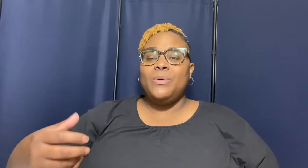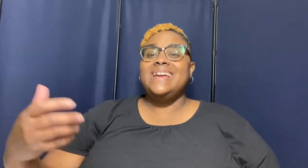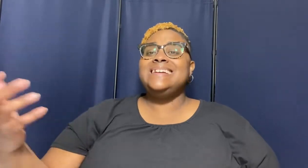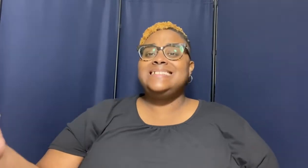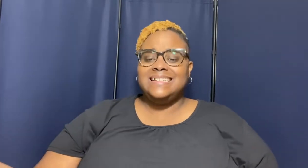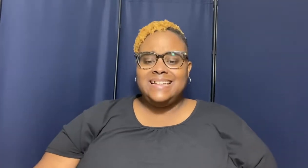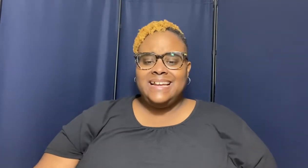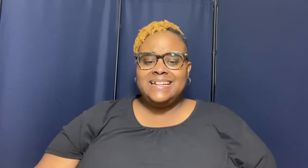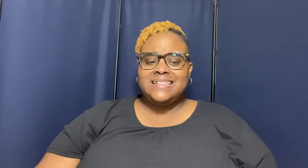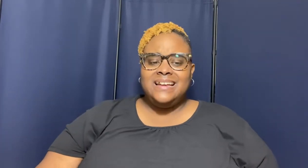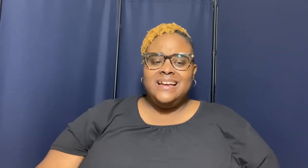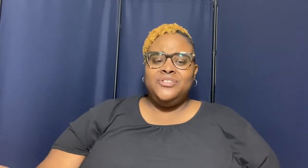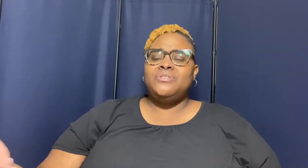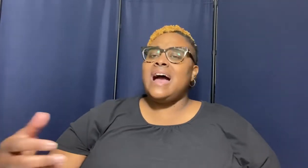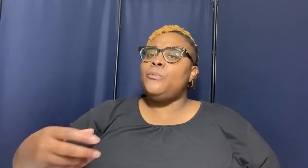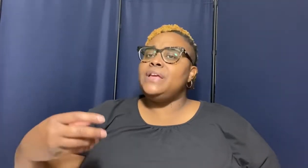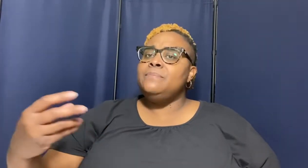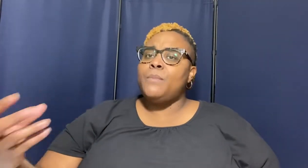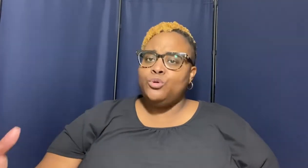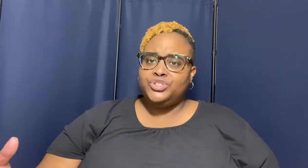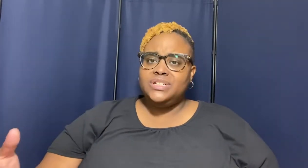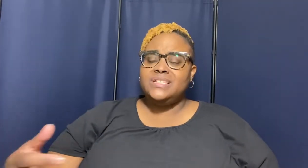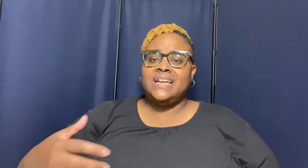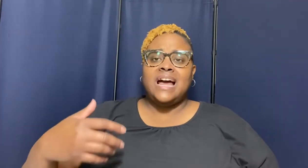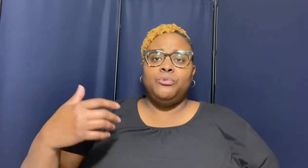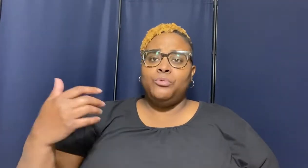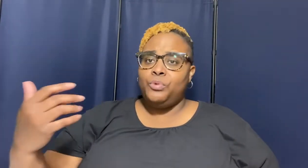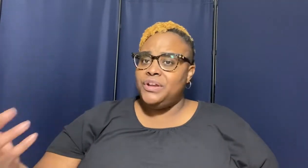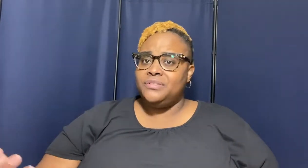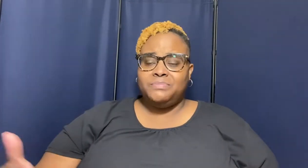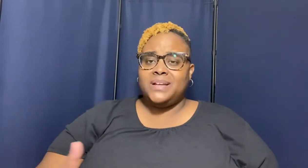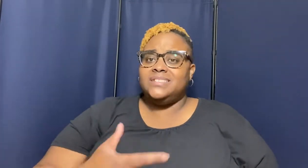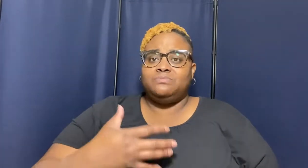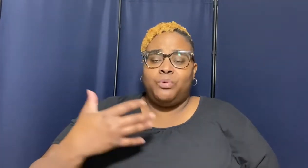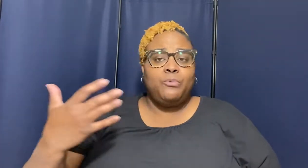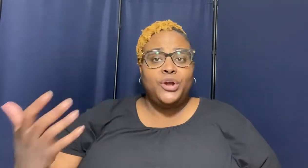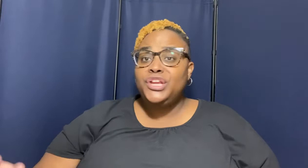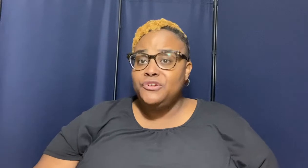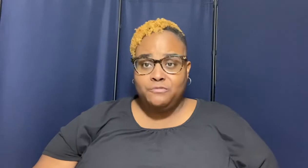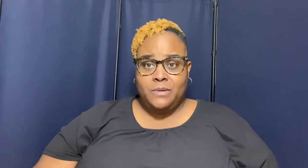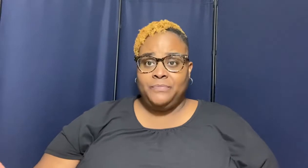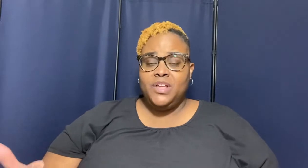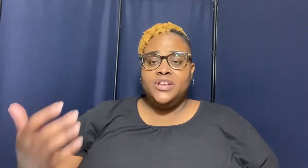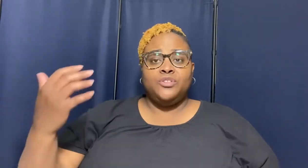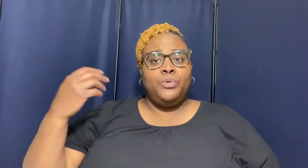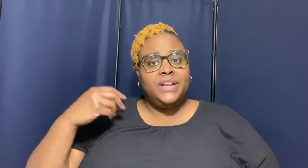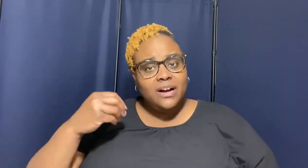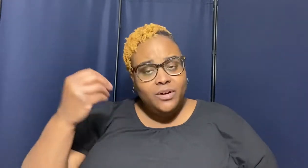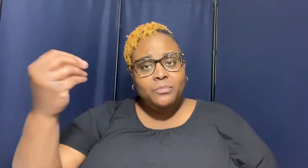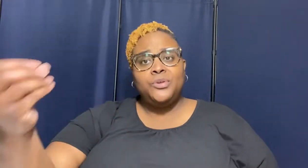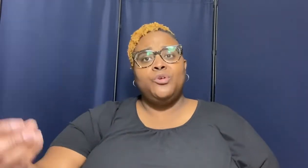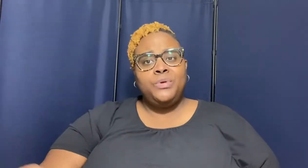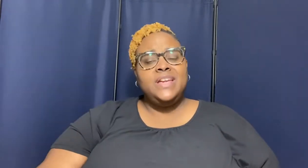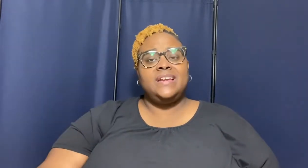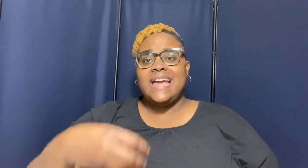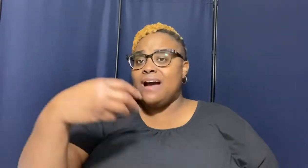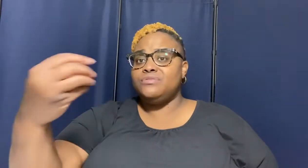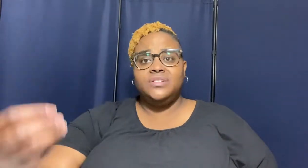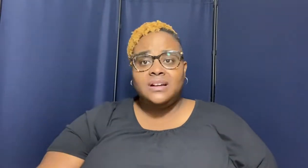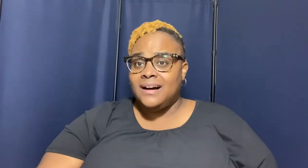intellect you know our emotions and our will because we're human so whenever you know we encounter god